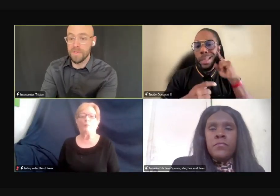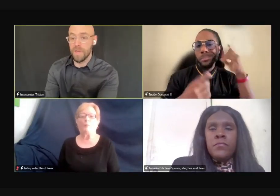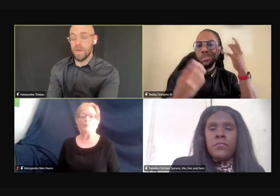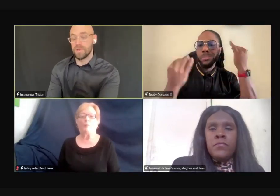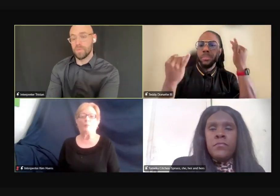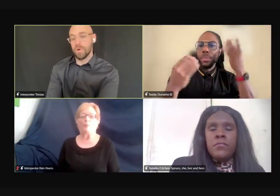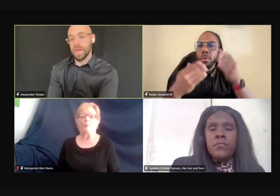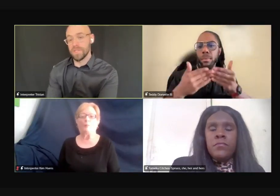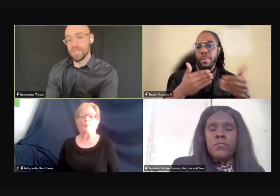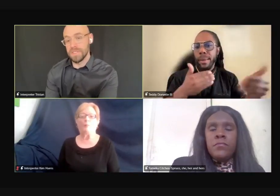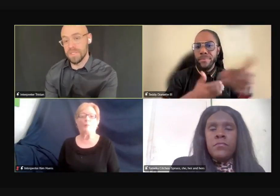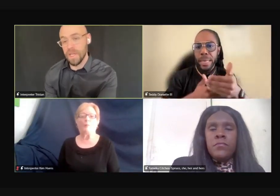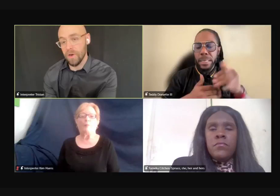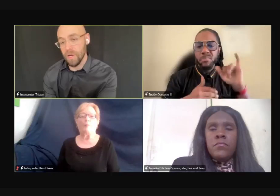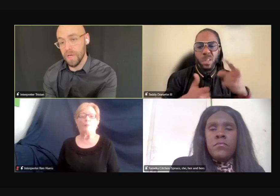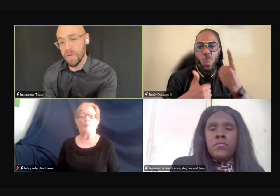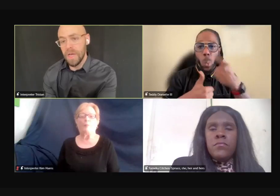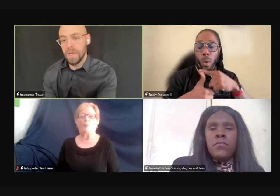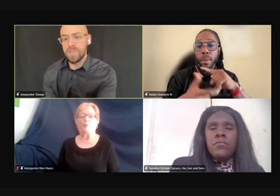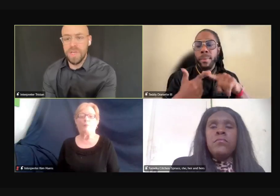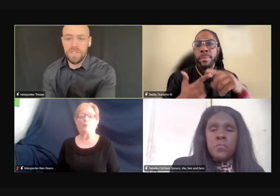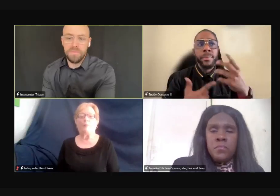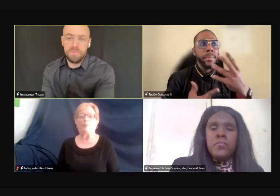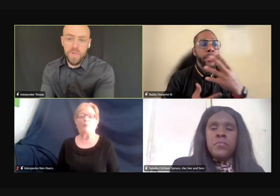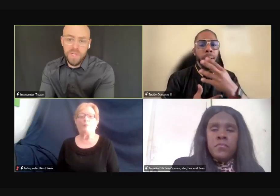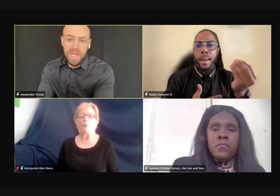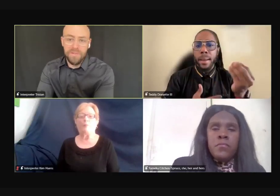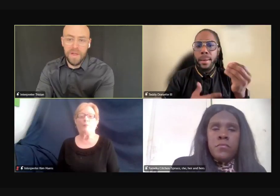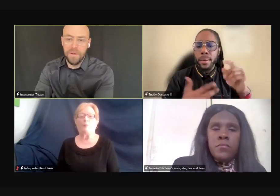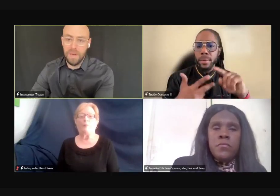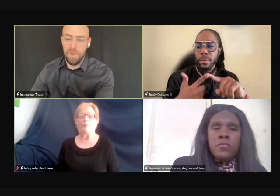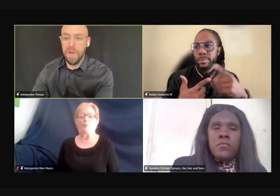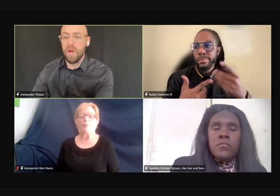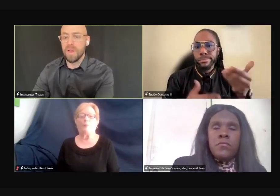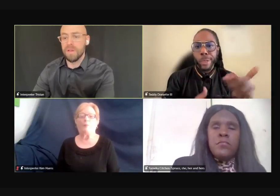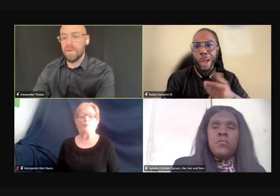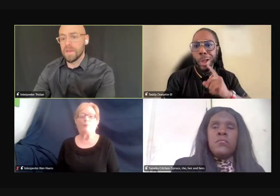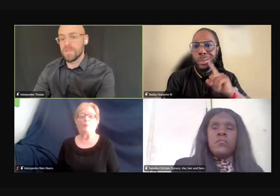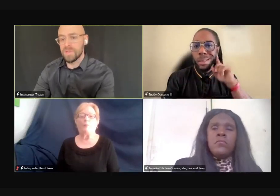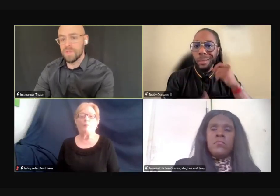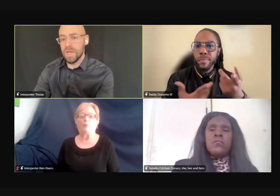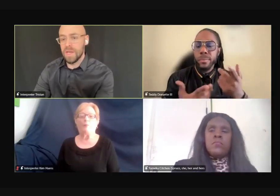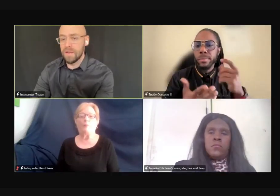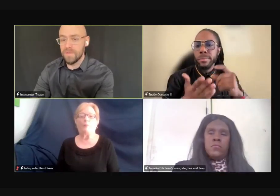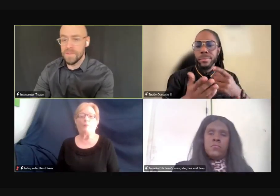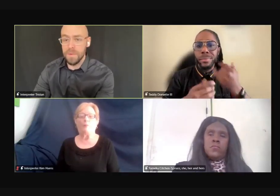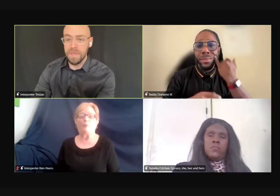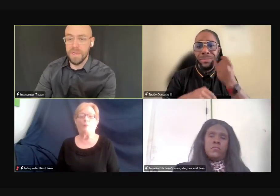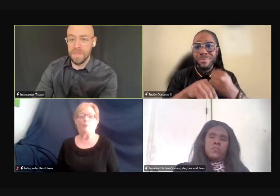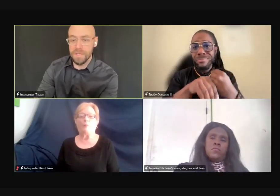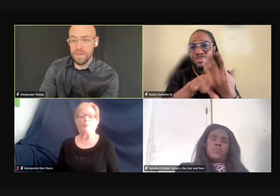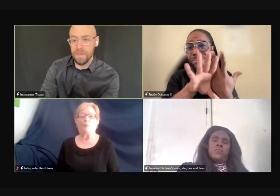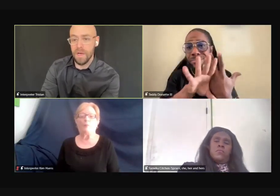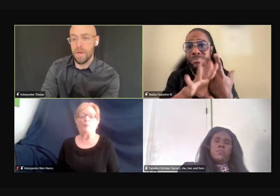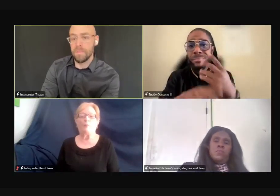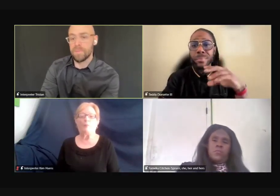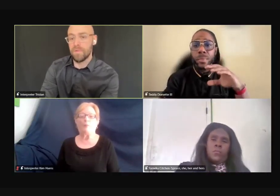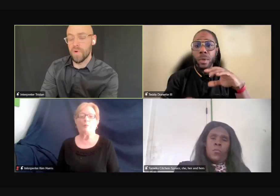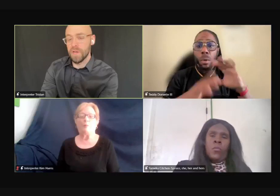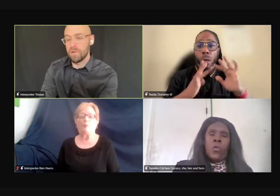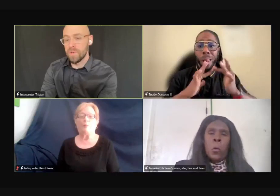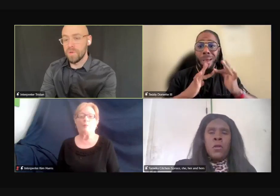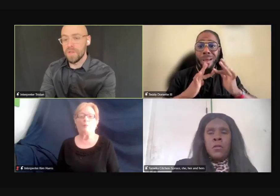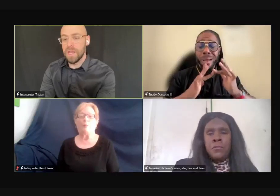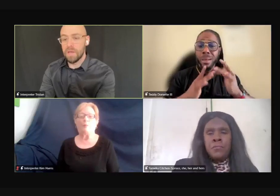of interpreter agencies in the area. That's good to have that prepared in advance, just so that if somebody does come